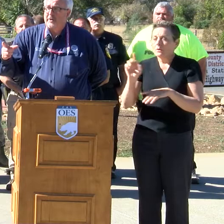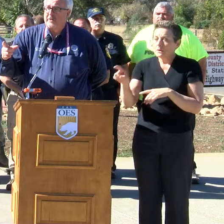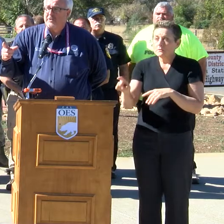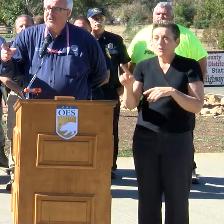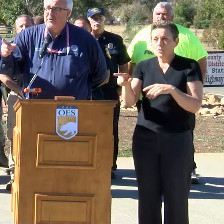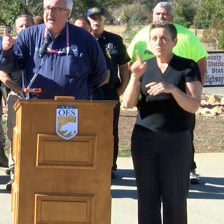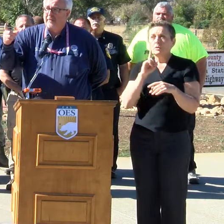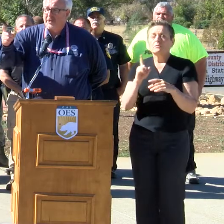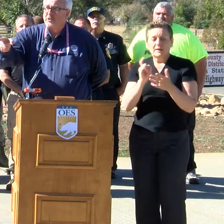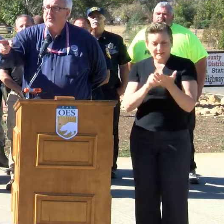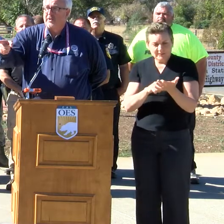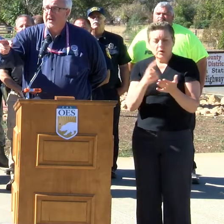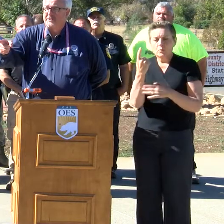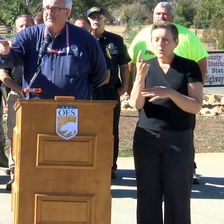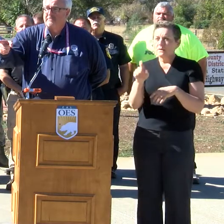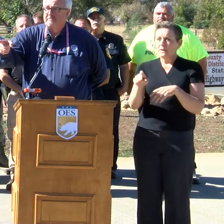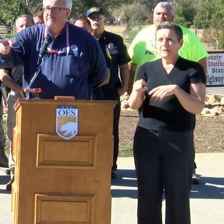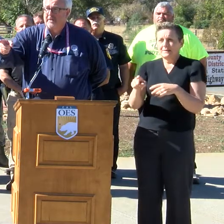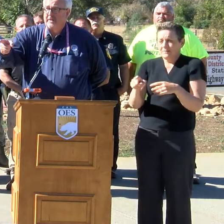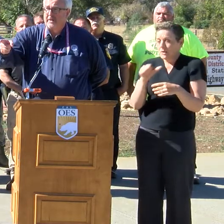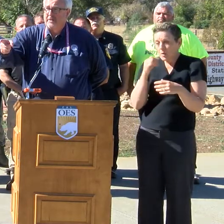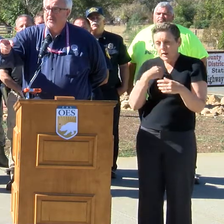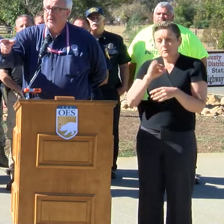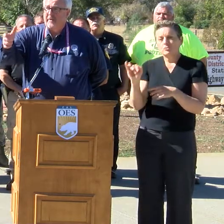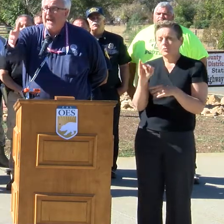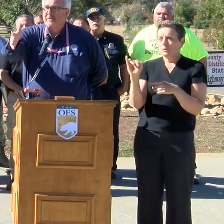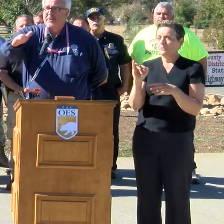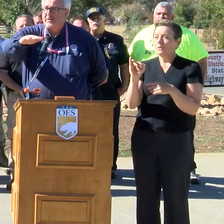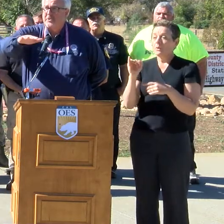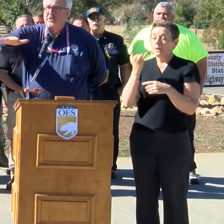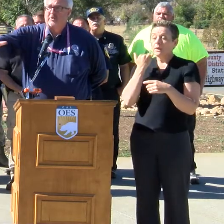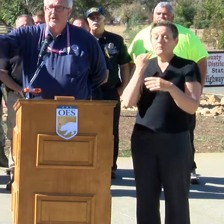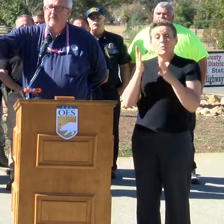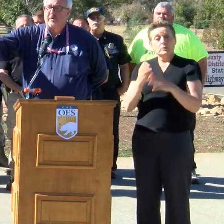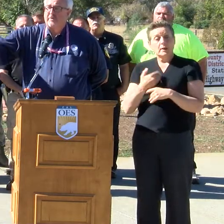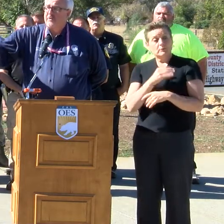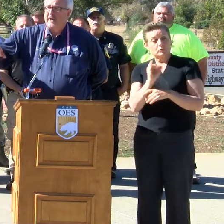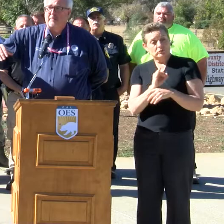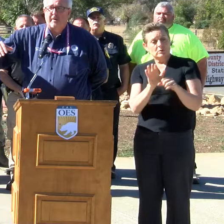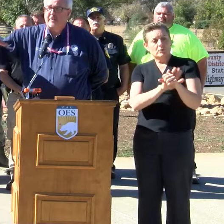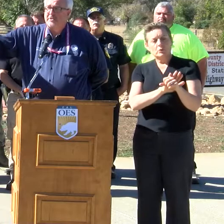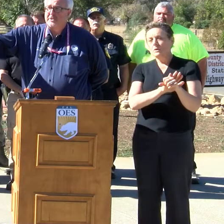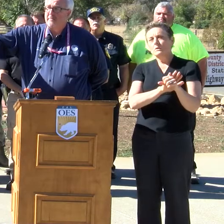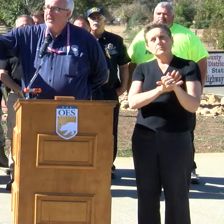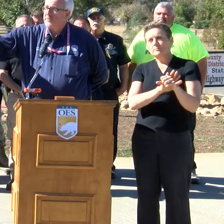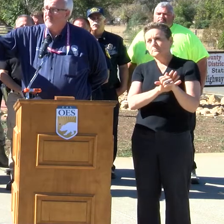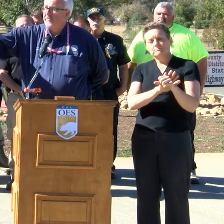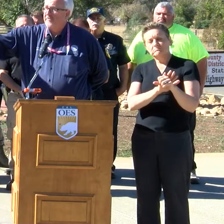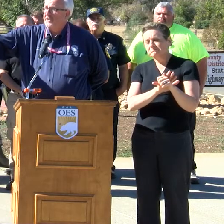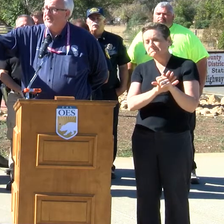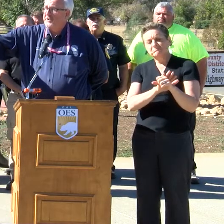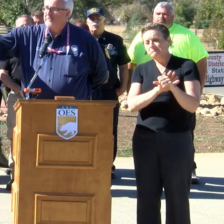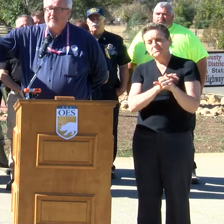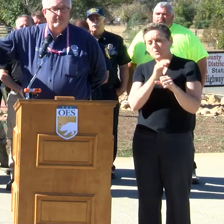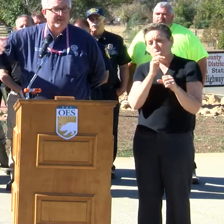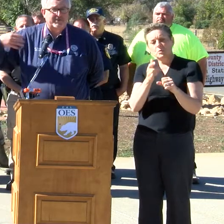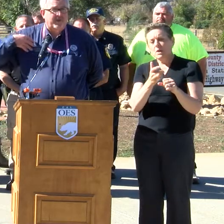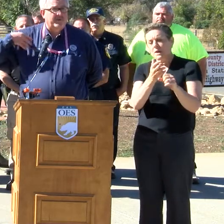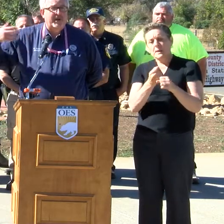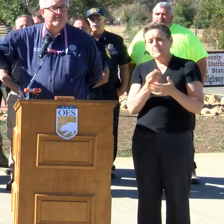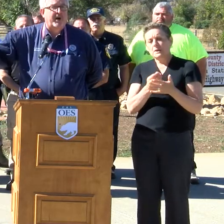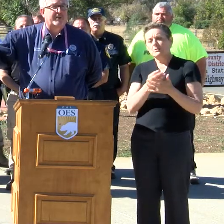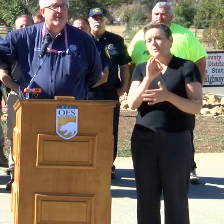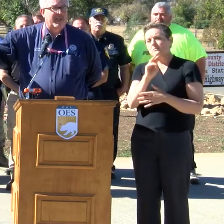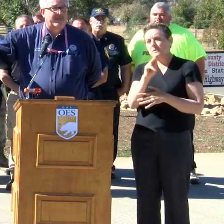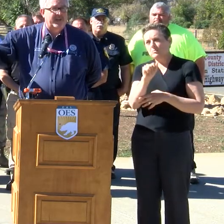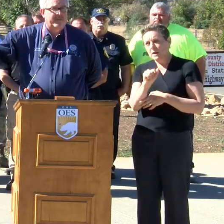the first triggers is you have uninsured losses. So if you have insurance and you're covered, you're not probably going to see much assistance from FEMA because